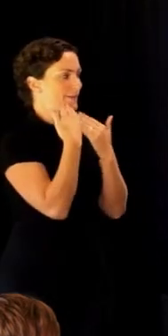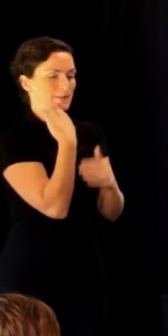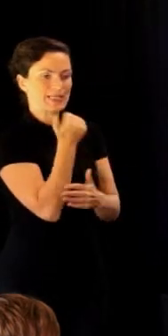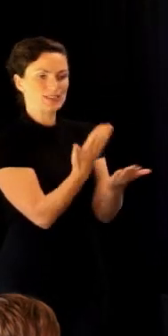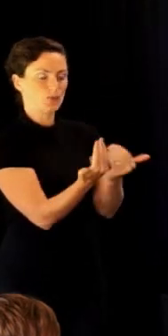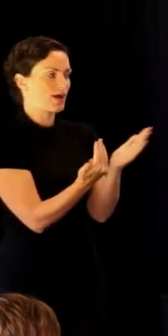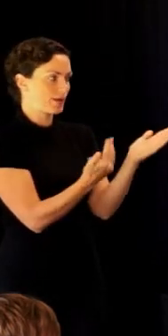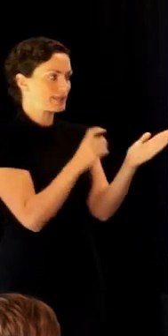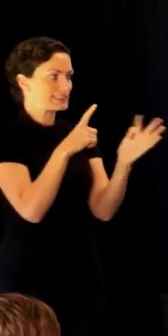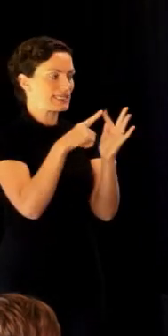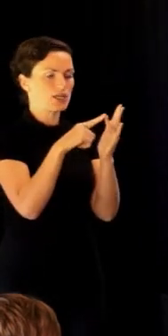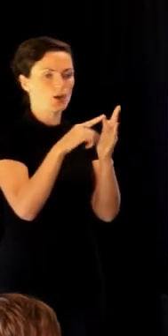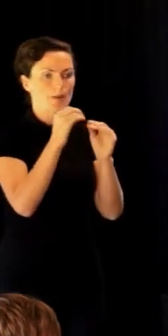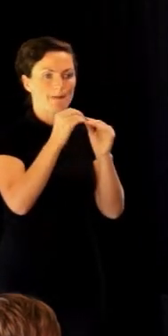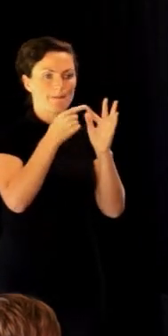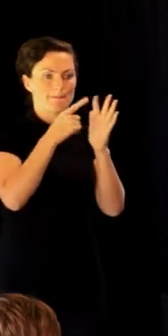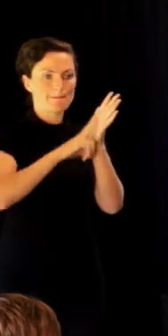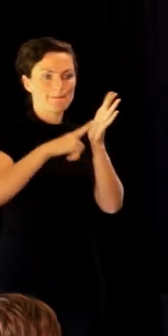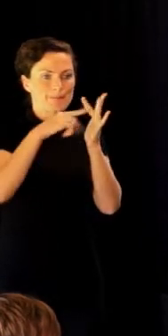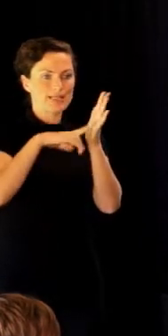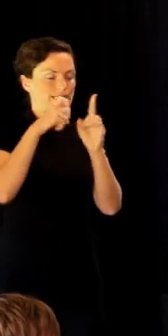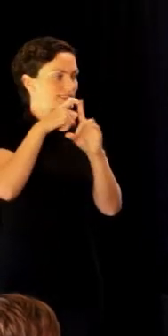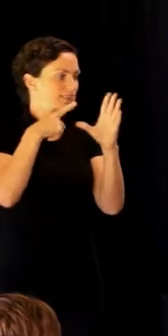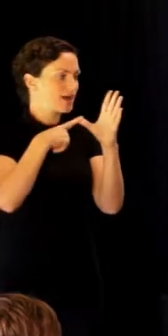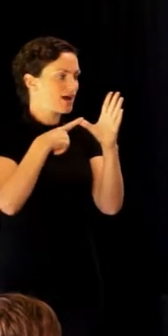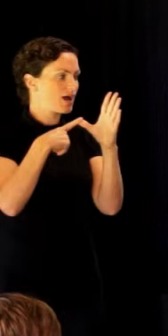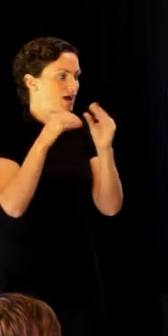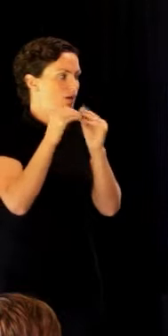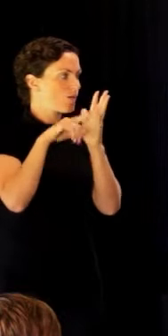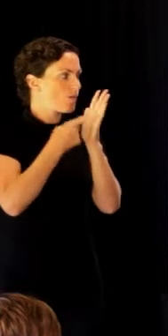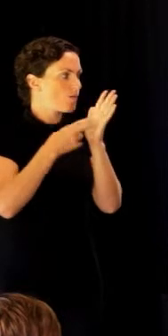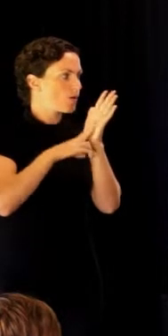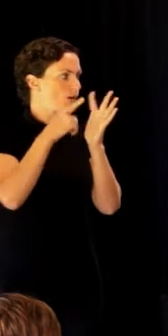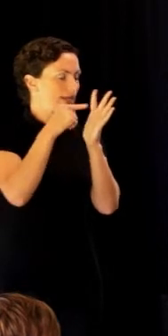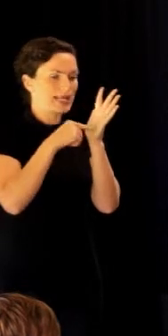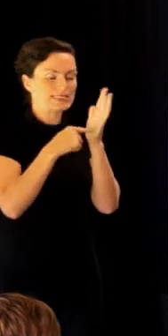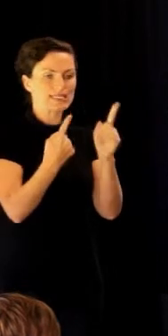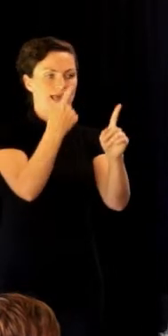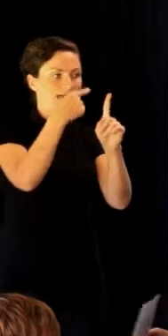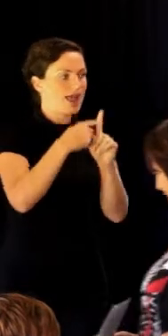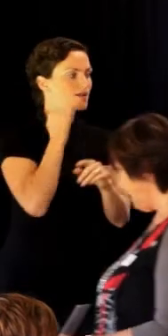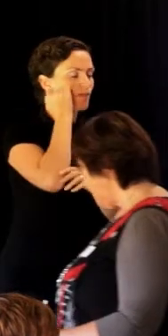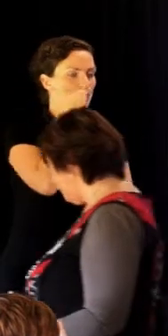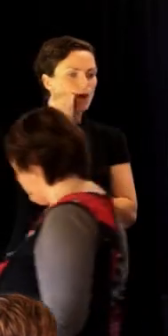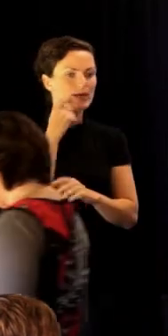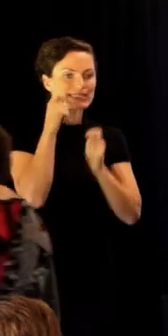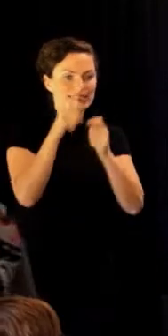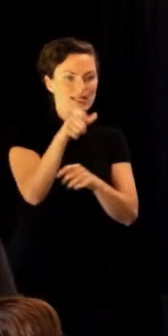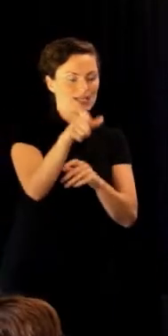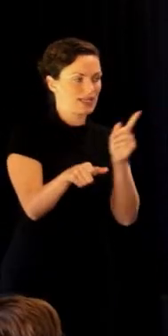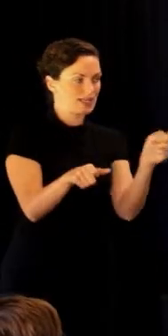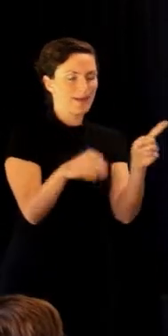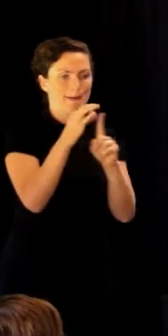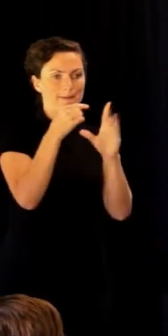Foundation CEO Belinda Burnett and Māori delegate for Piritoto HFNZ, Patience